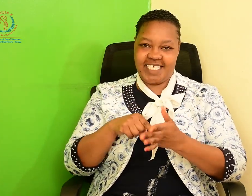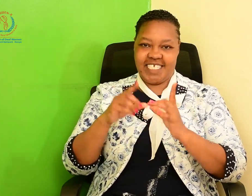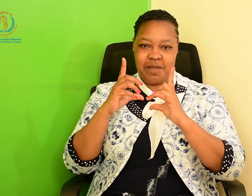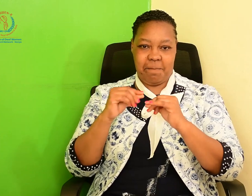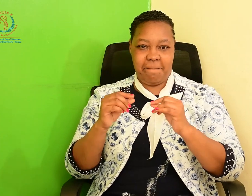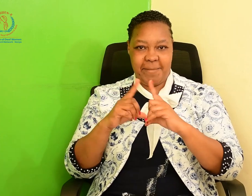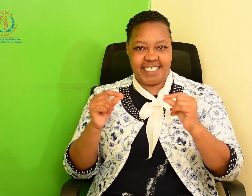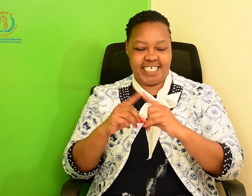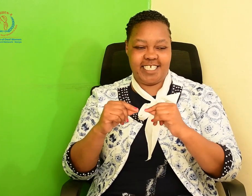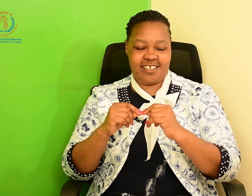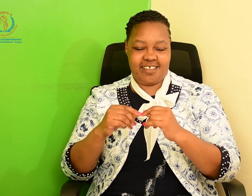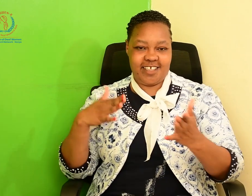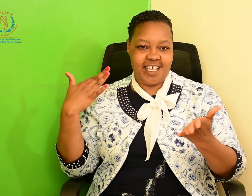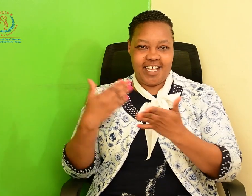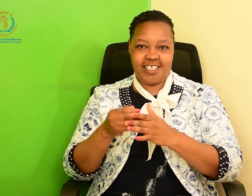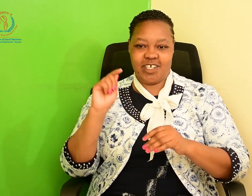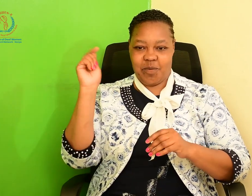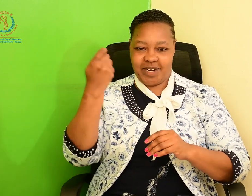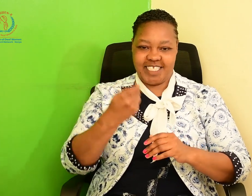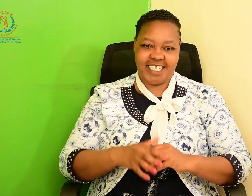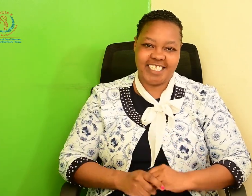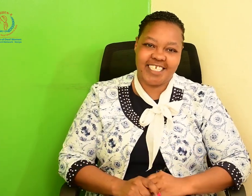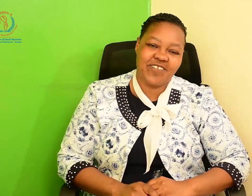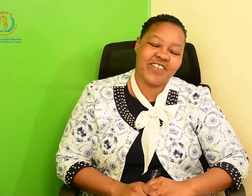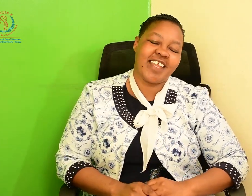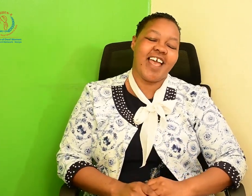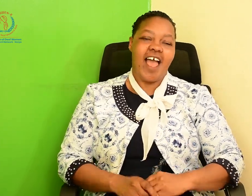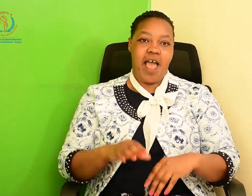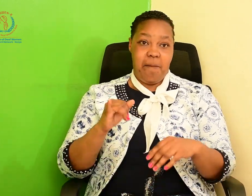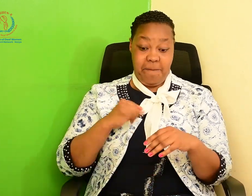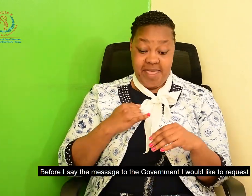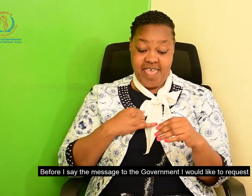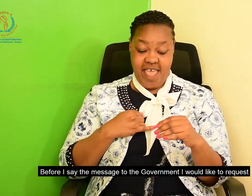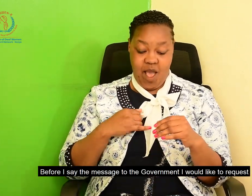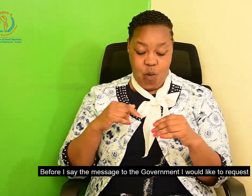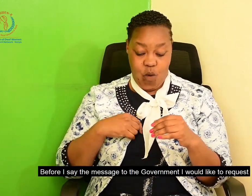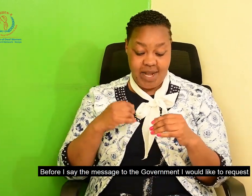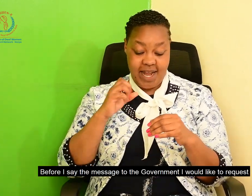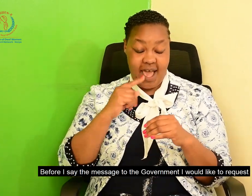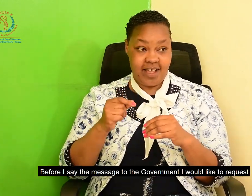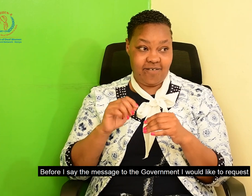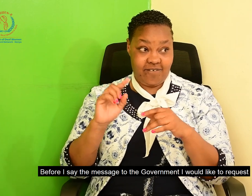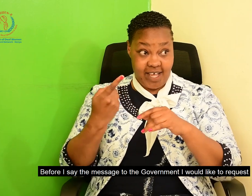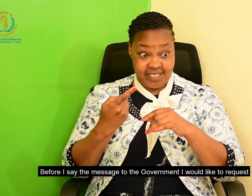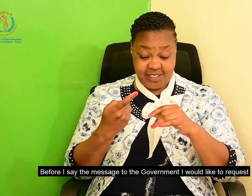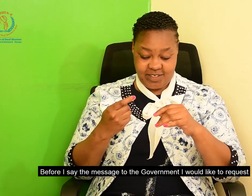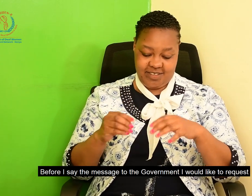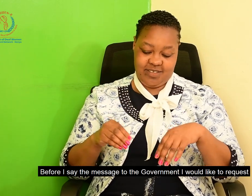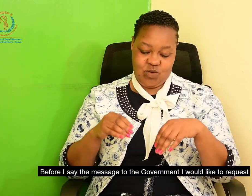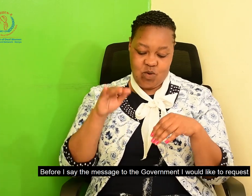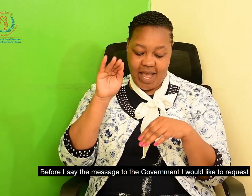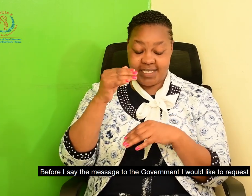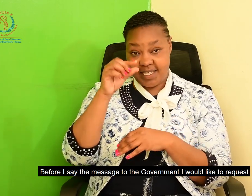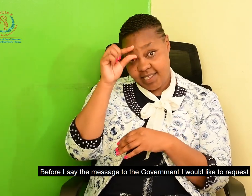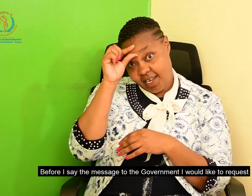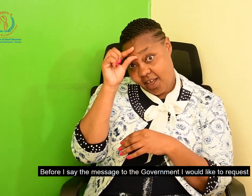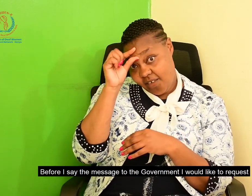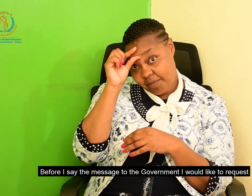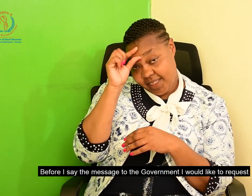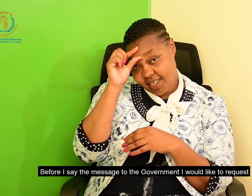Maybe, before I tell the government the message, before I say the message I have for the